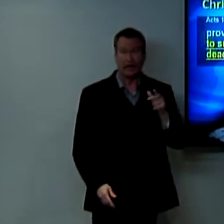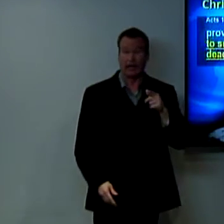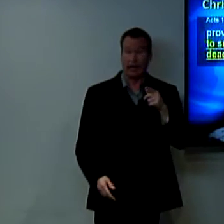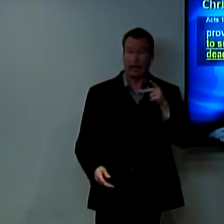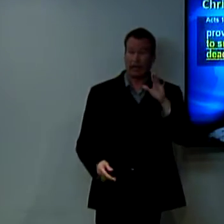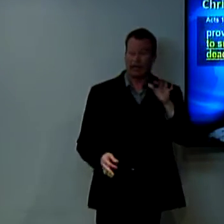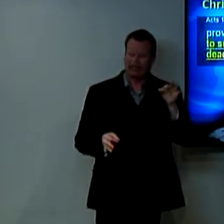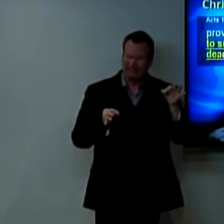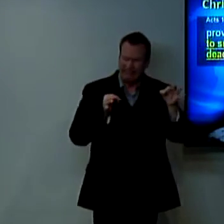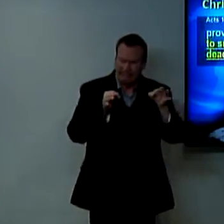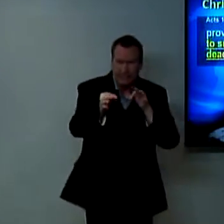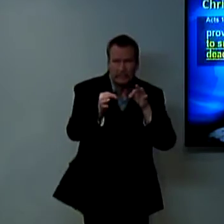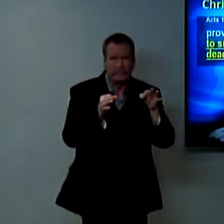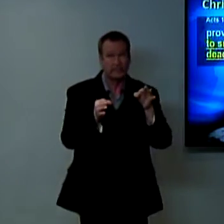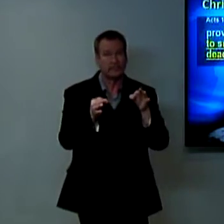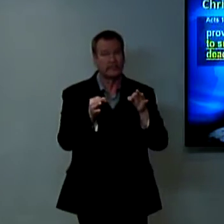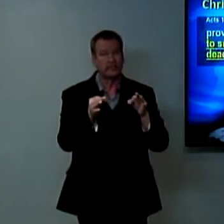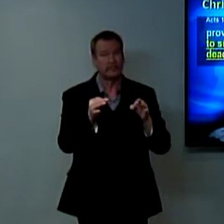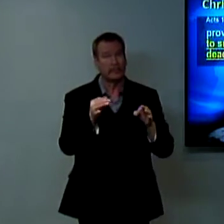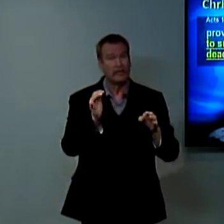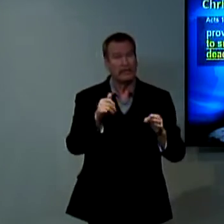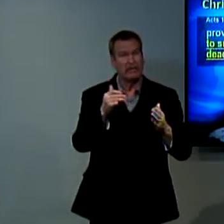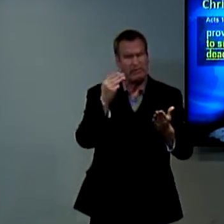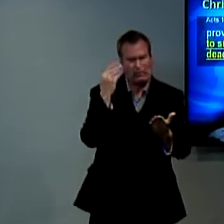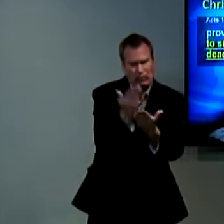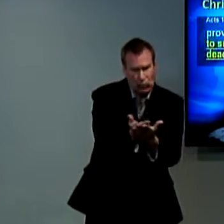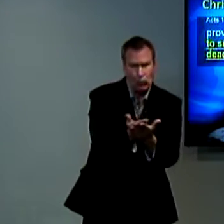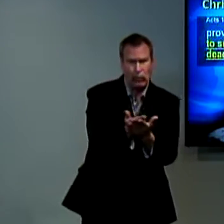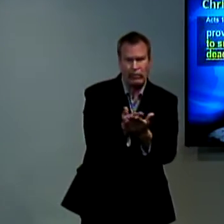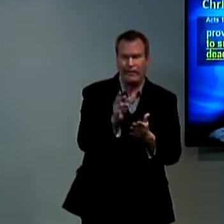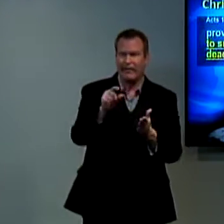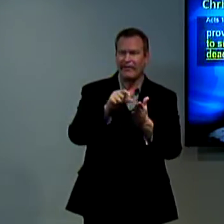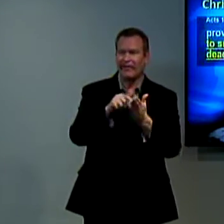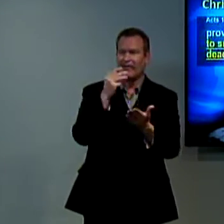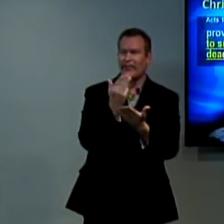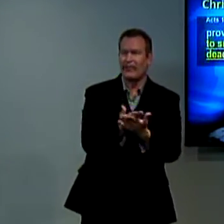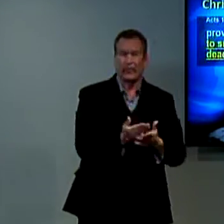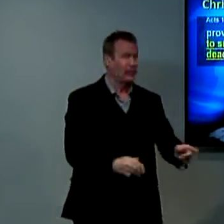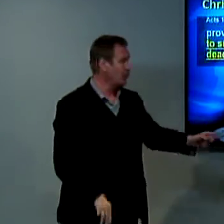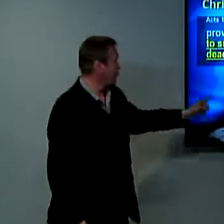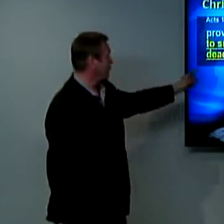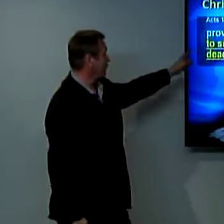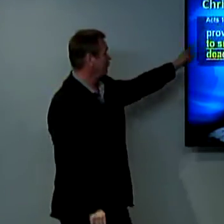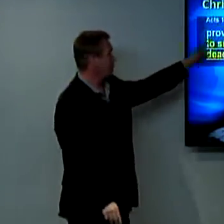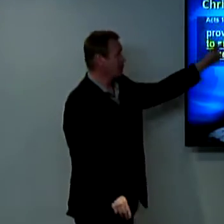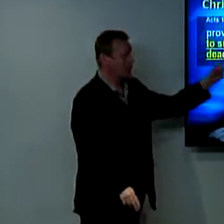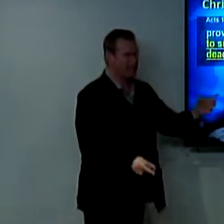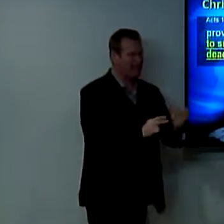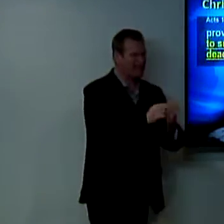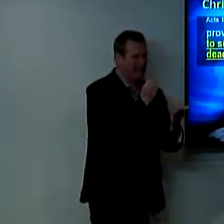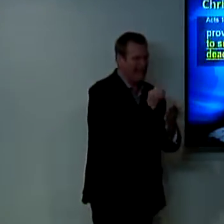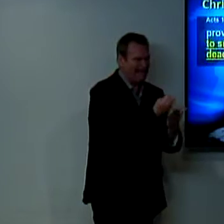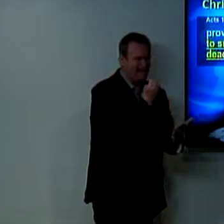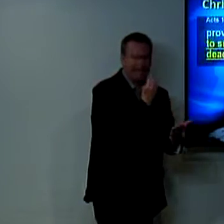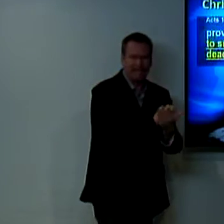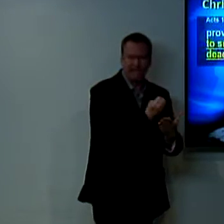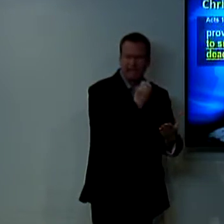and it says here in verse three of Acts 17 it said that he was explaining and proving